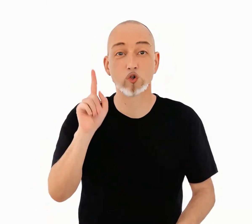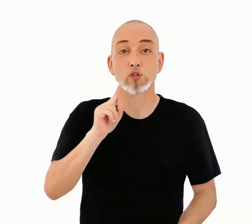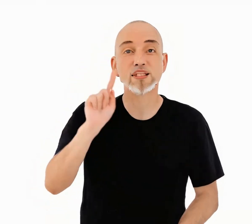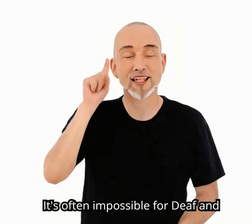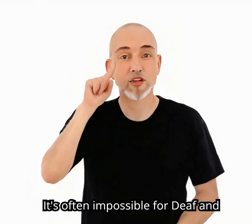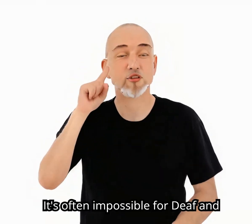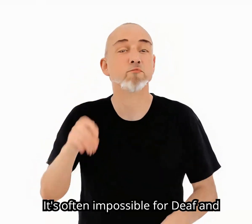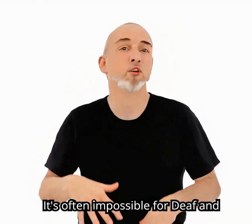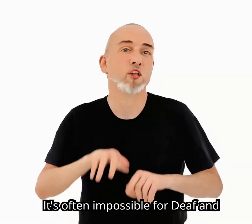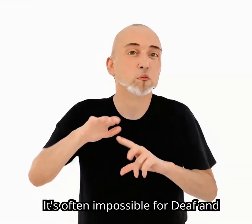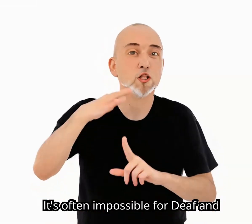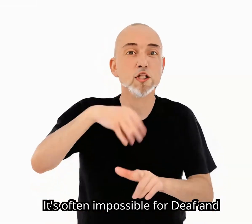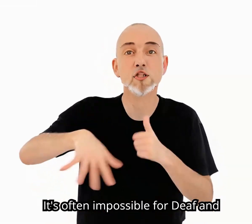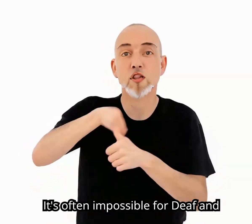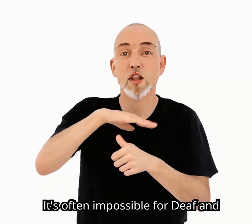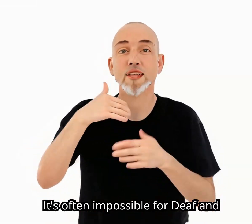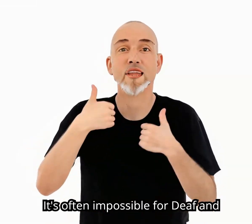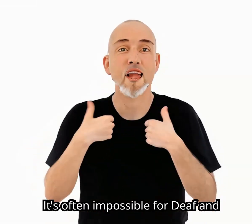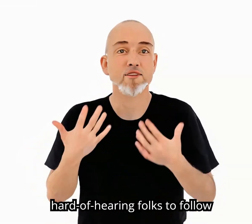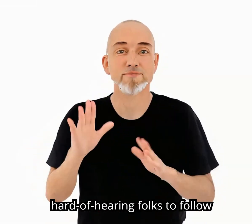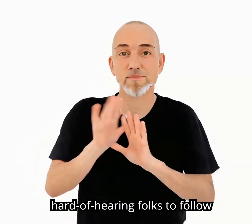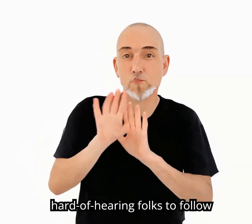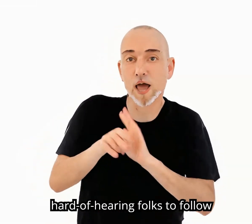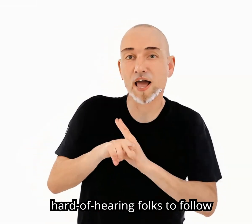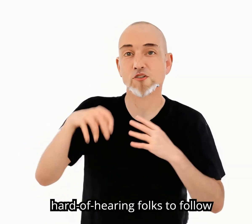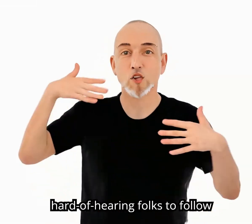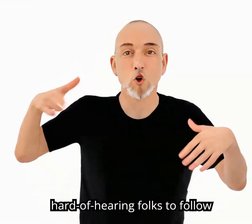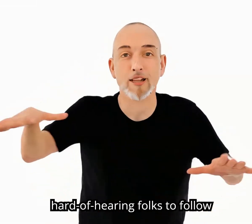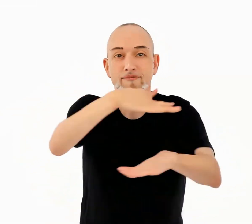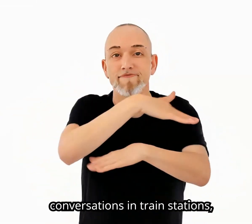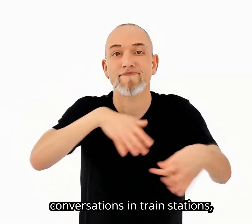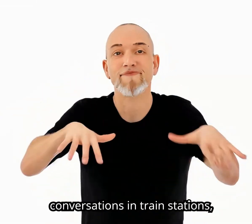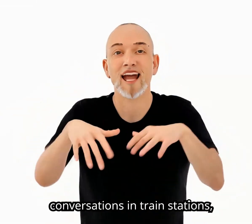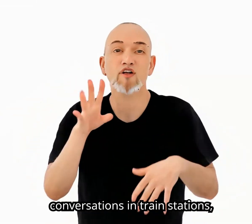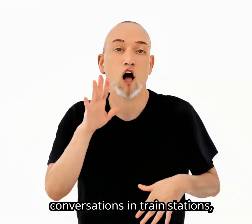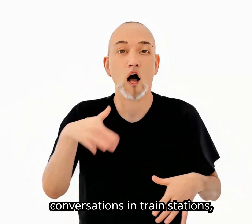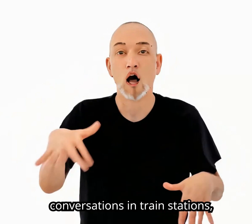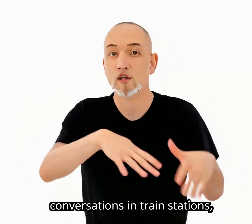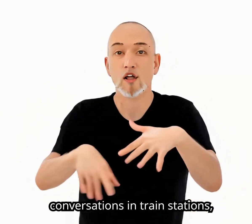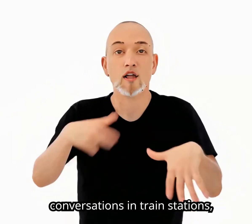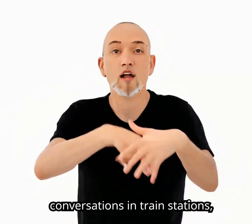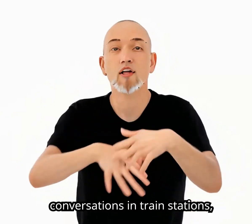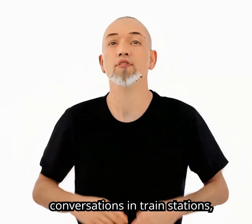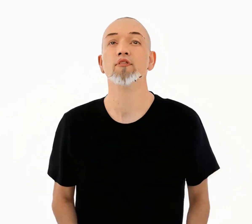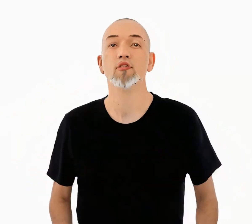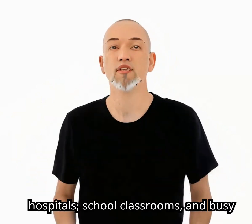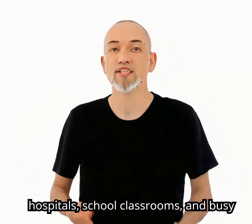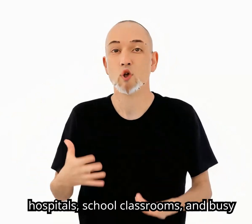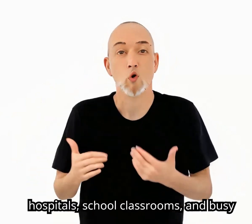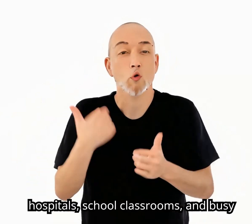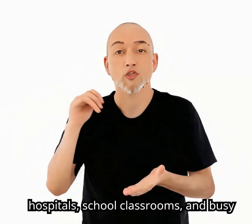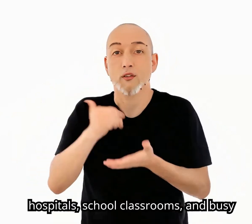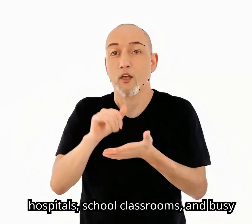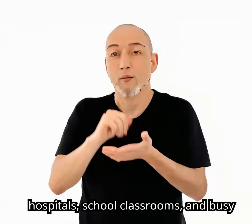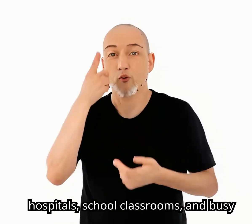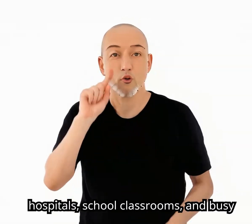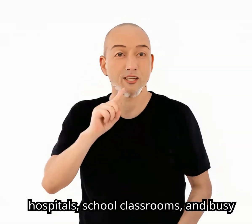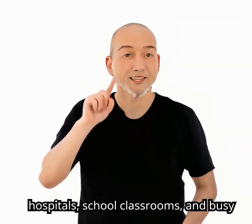It's often impossible for deaf and hard of hearing folks to follow conversations in train stations, hospitals, school classrooms,